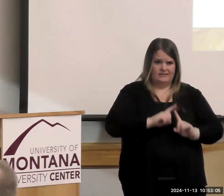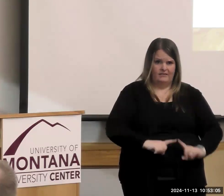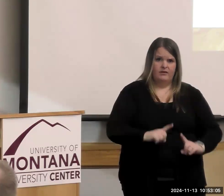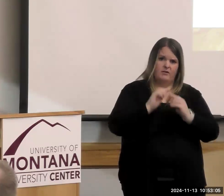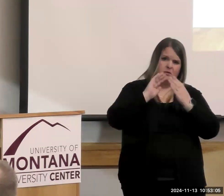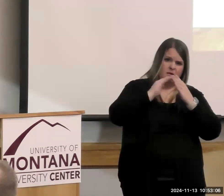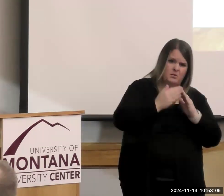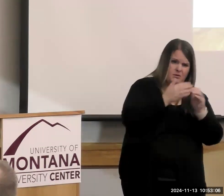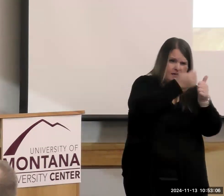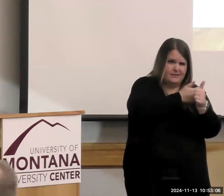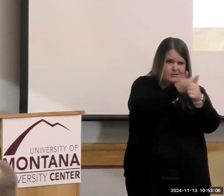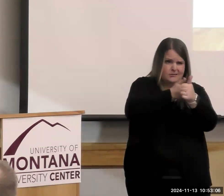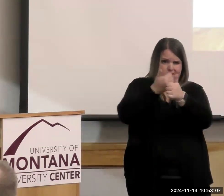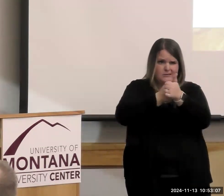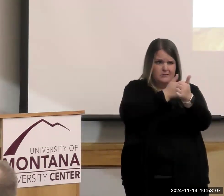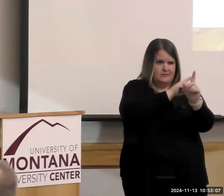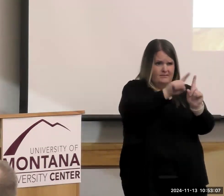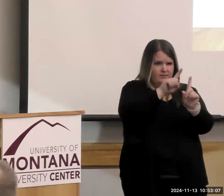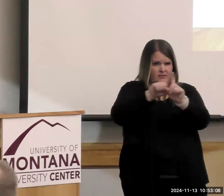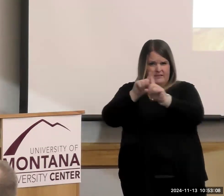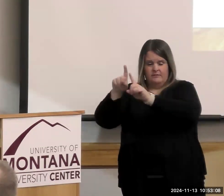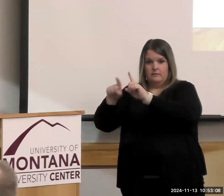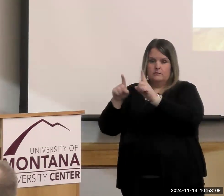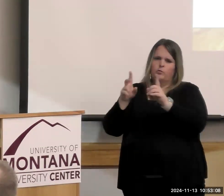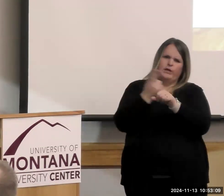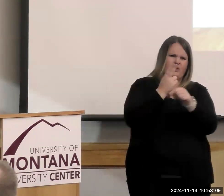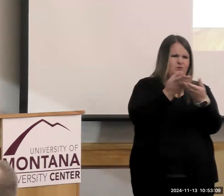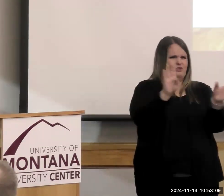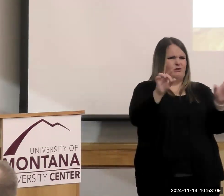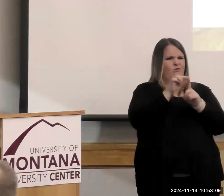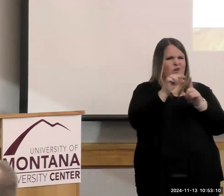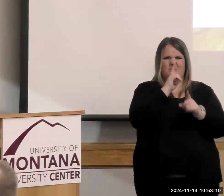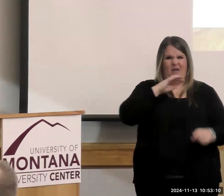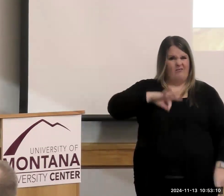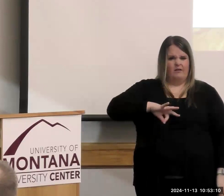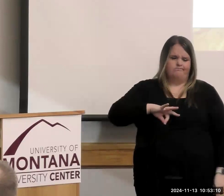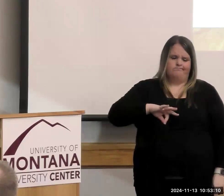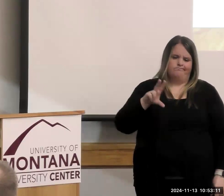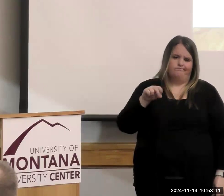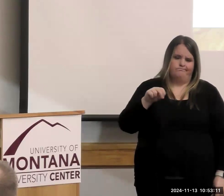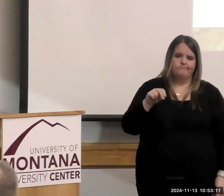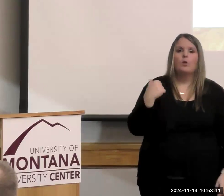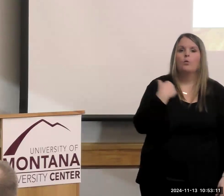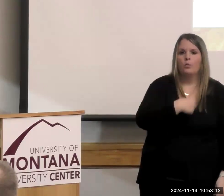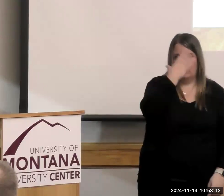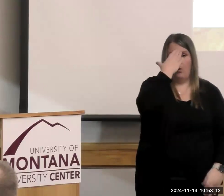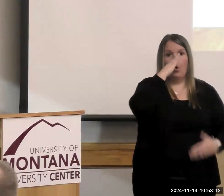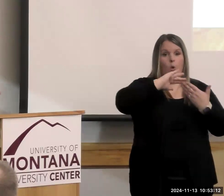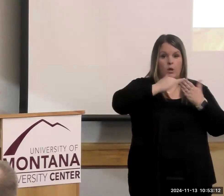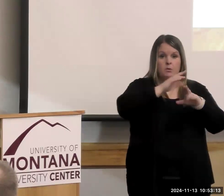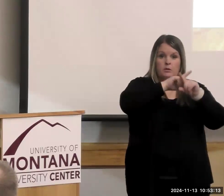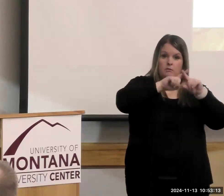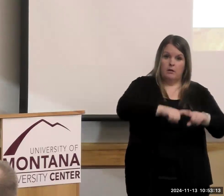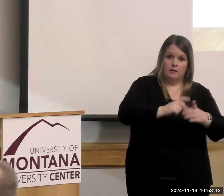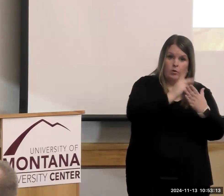to community. And so we could talk in general terms, but that's not going to be super helpful. We know that community-based programs like food